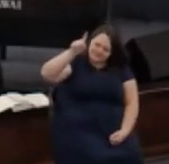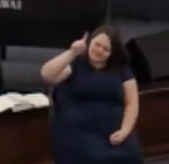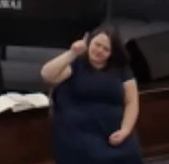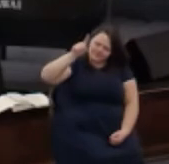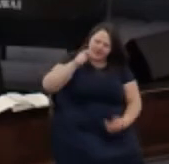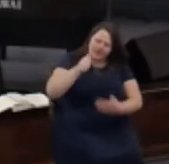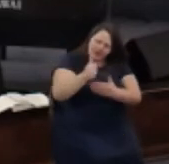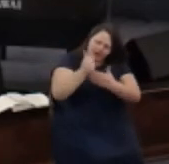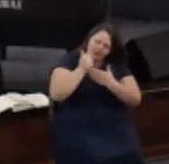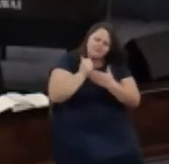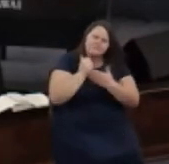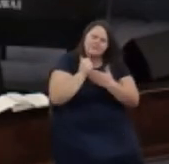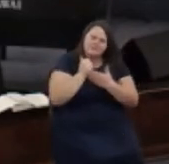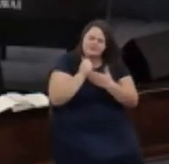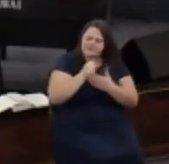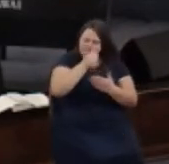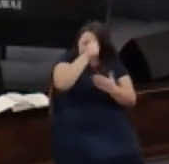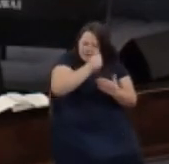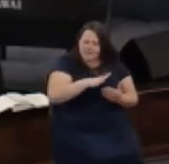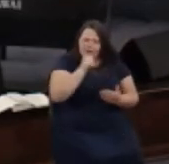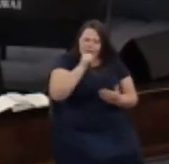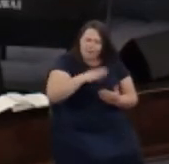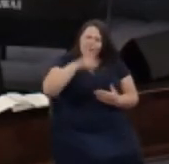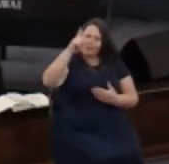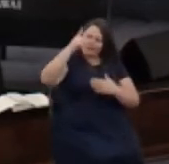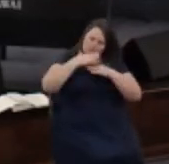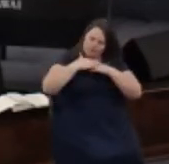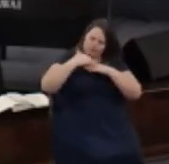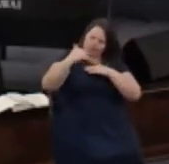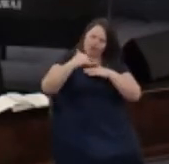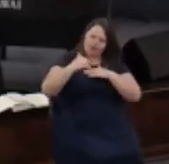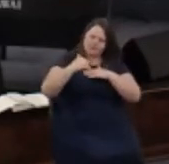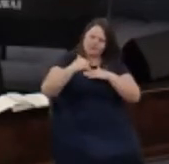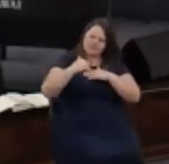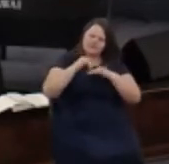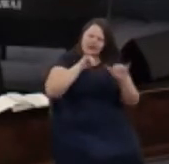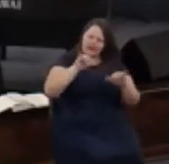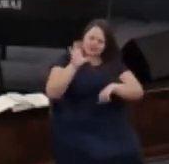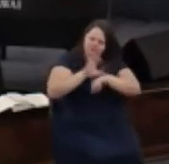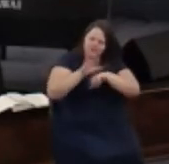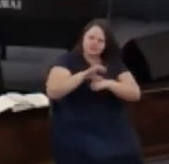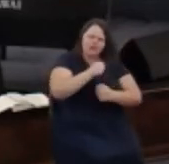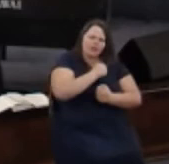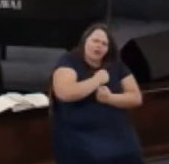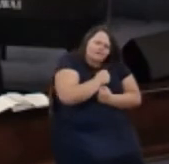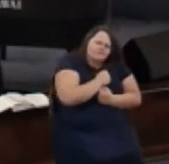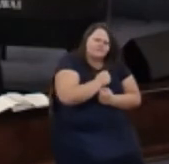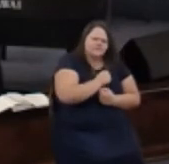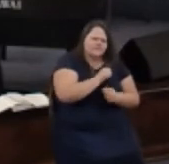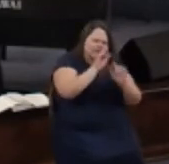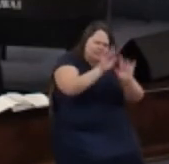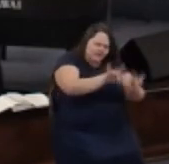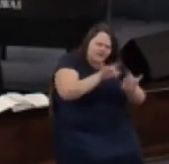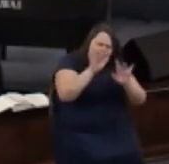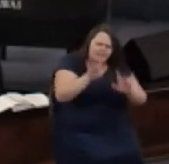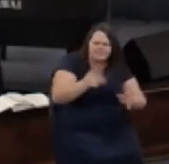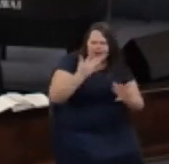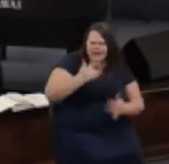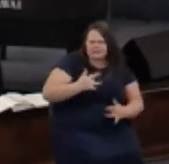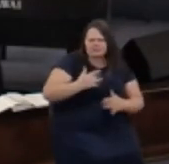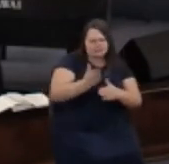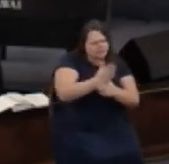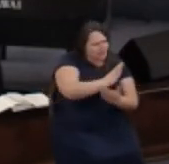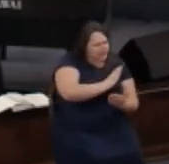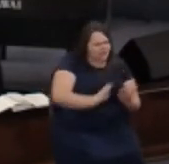help us to be the men and women that you call us to be as your church loving and compassionate sharing Christ in everything